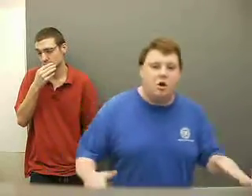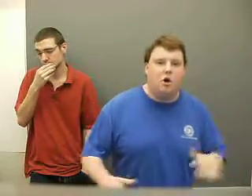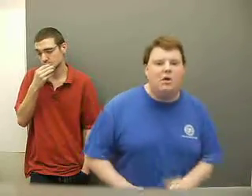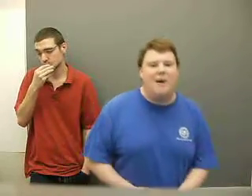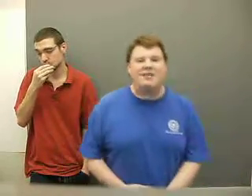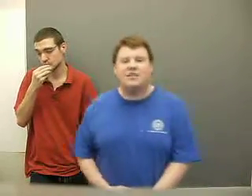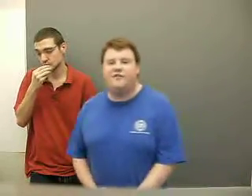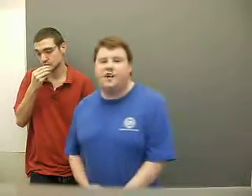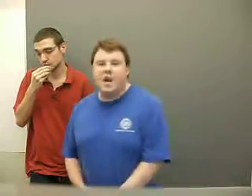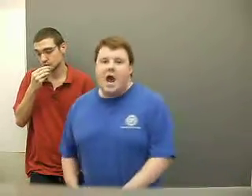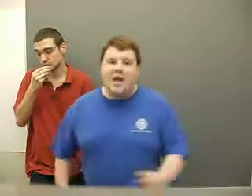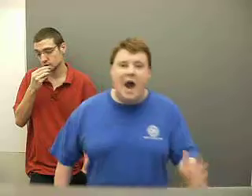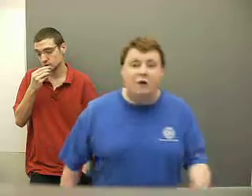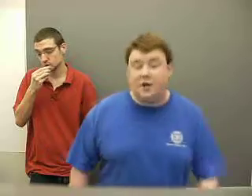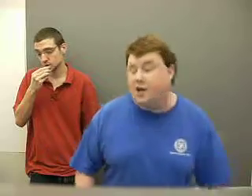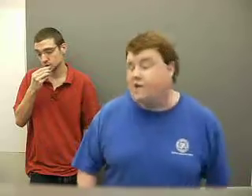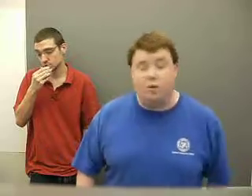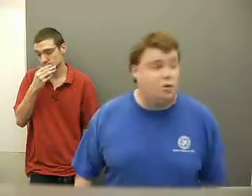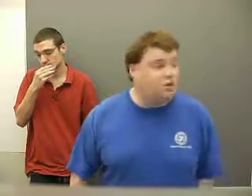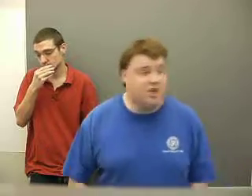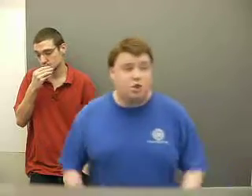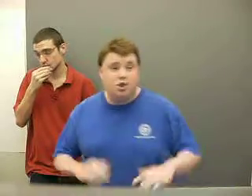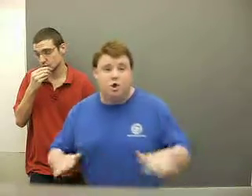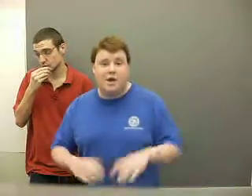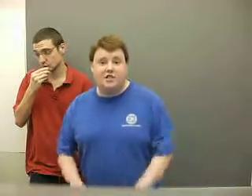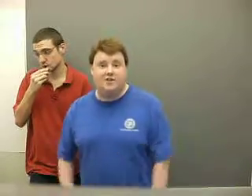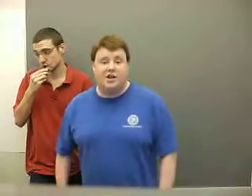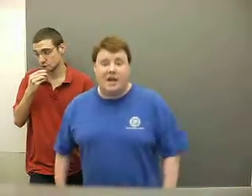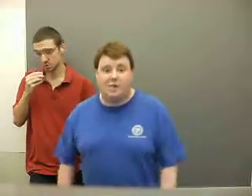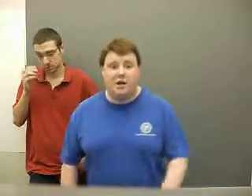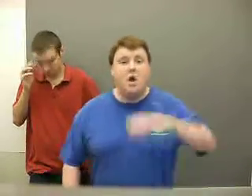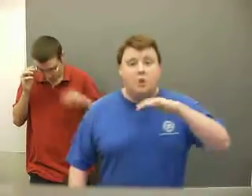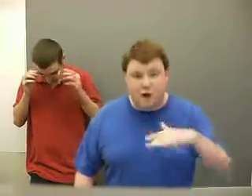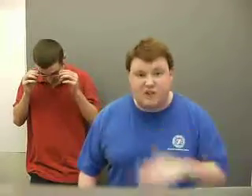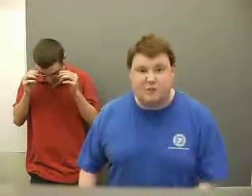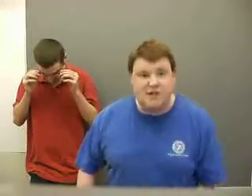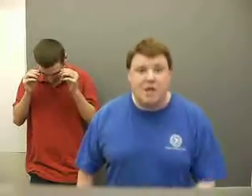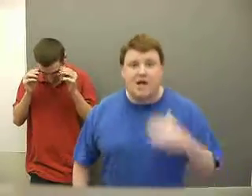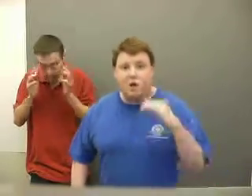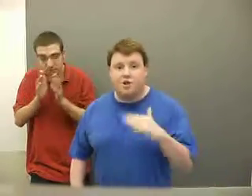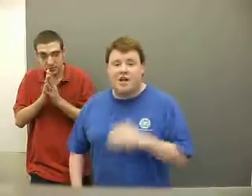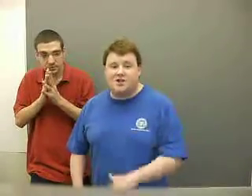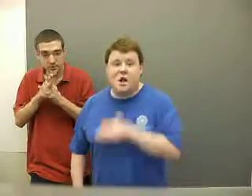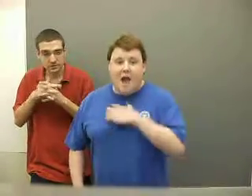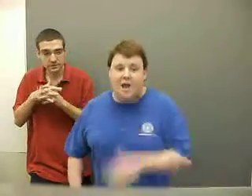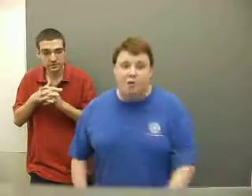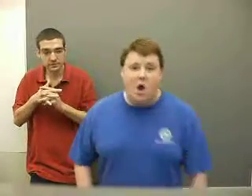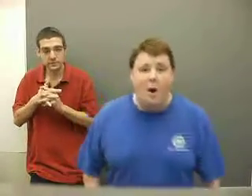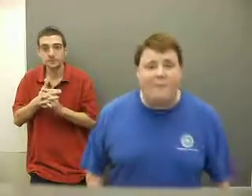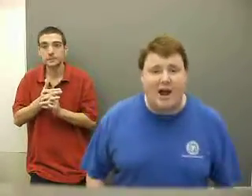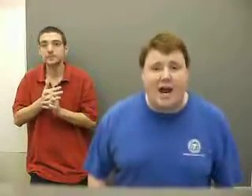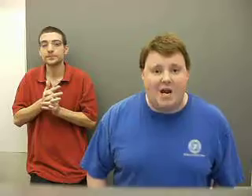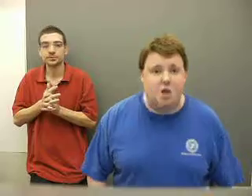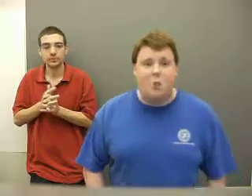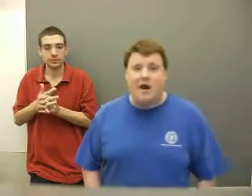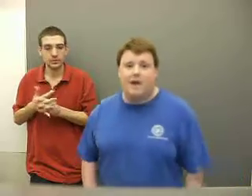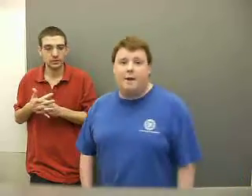good, the positivity. And I'll give you this good creativity. Like I'm in a grand space like Curtis Jackson and you know I'm packing action. When I come,